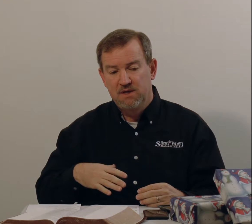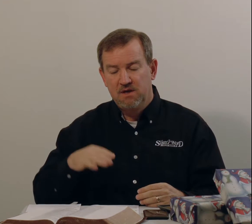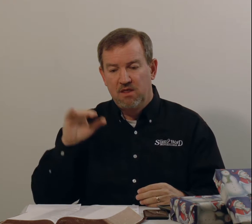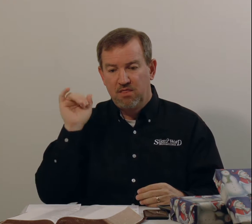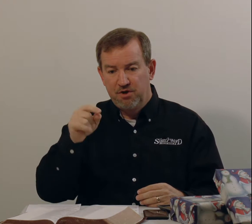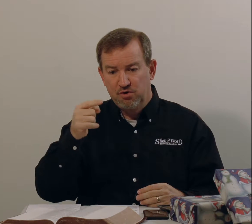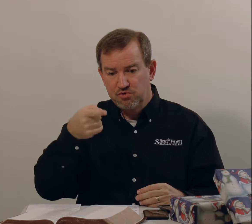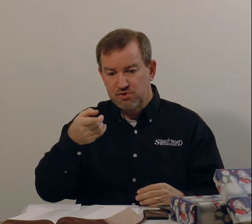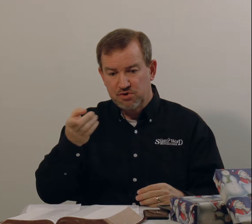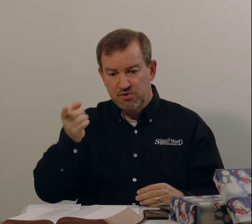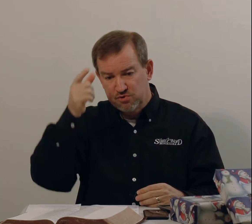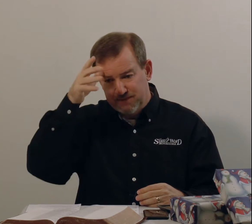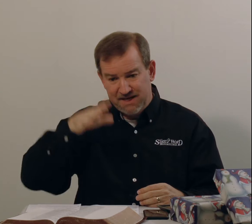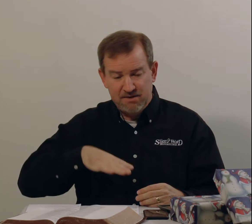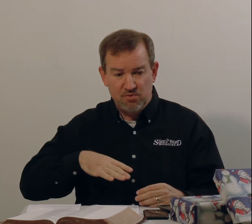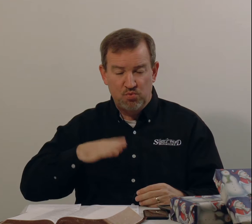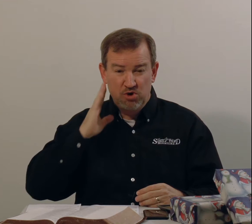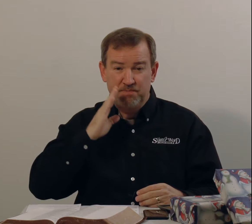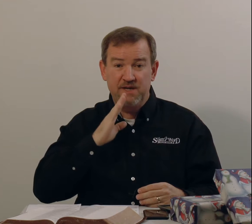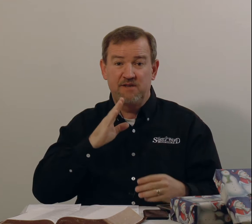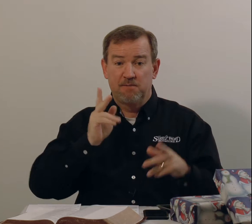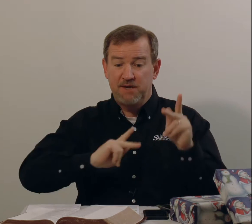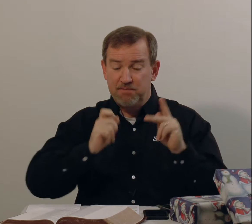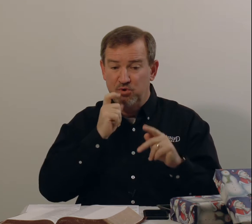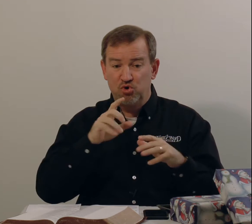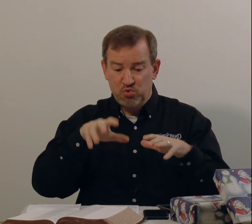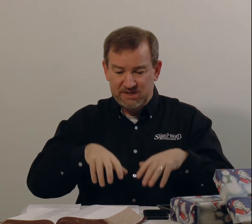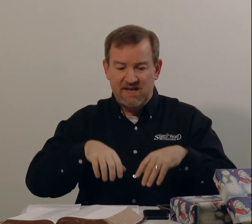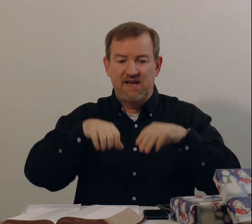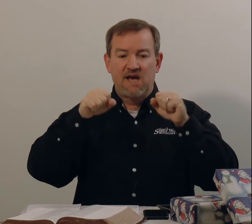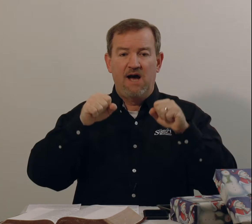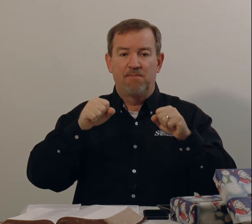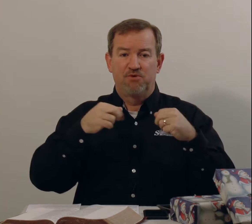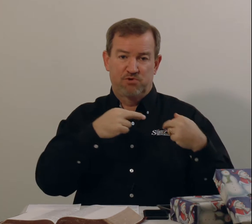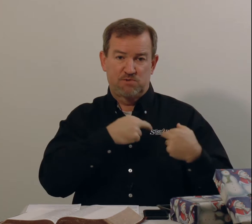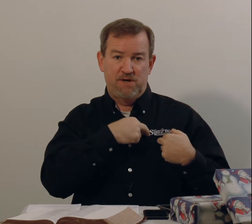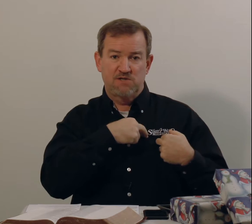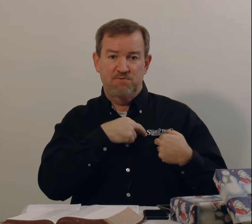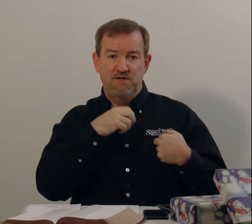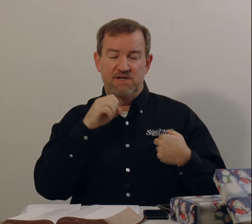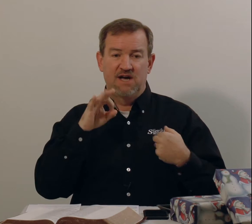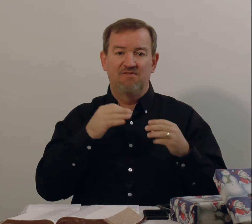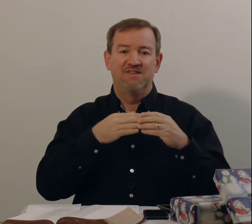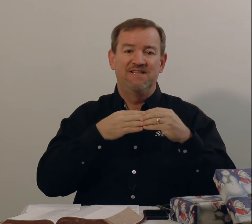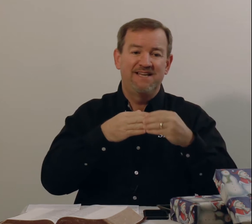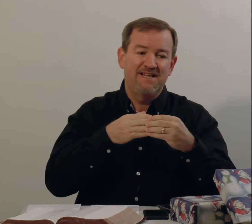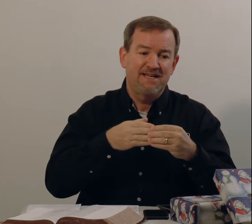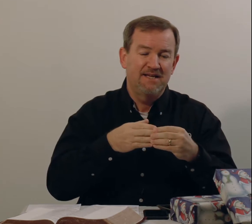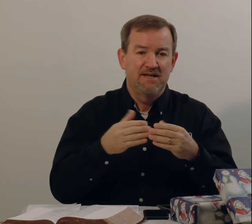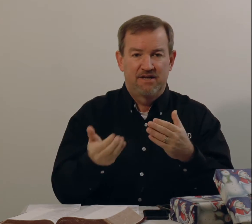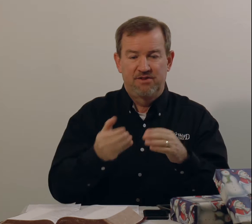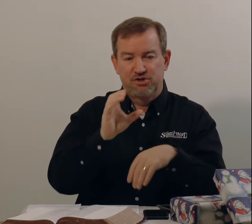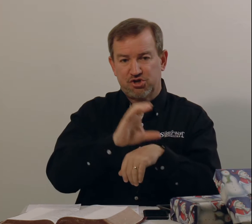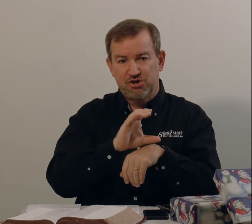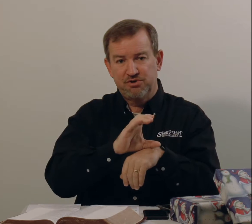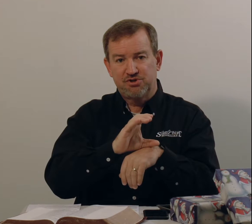Those, those men would be the people who would take up the responsibility of leading the church